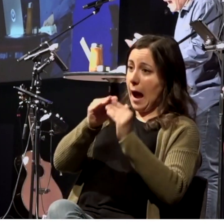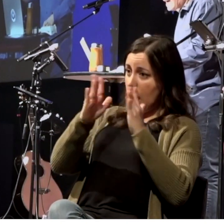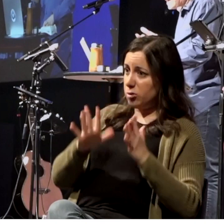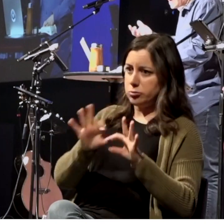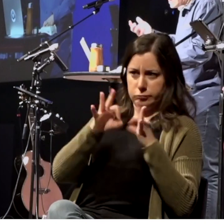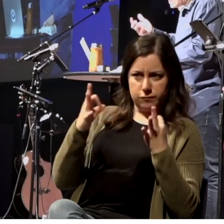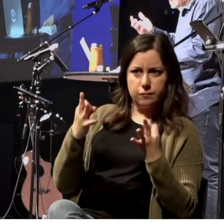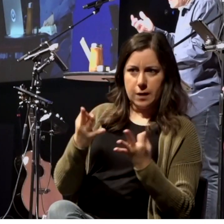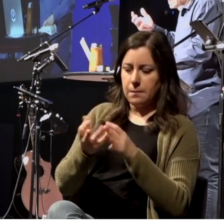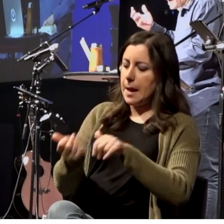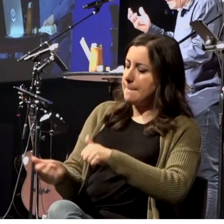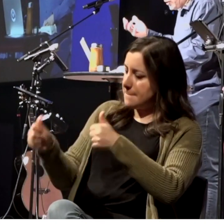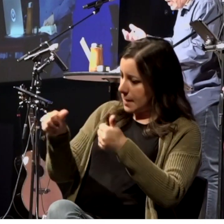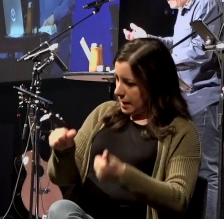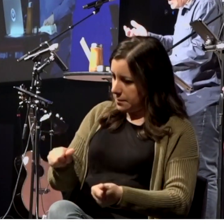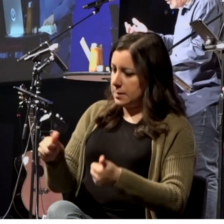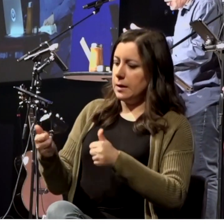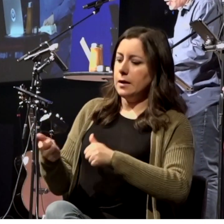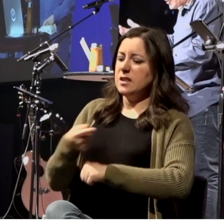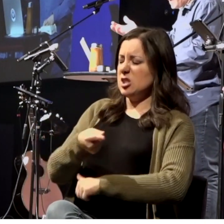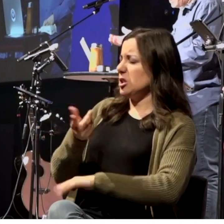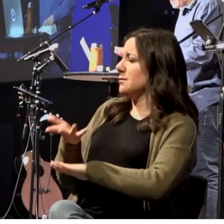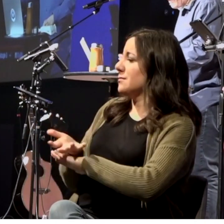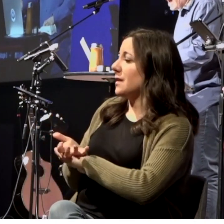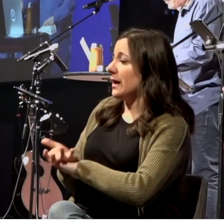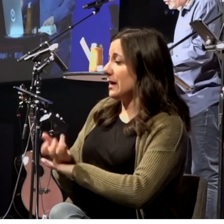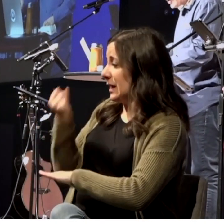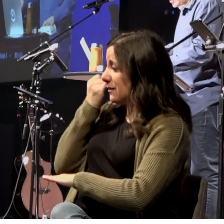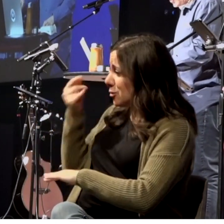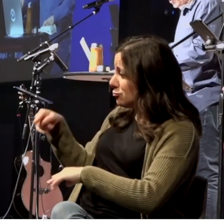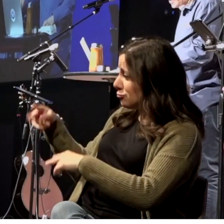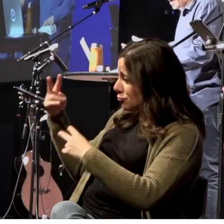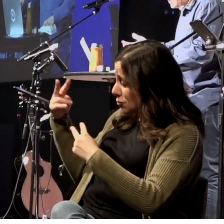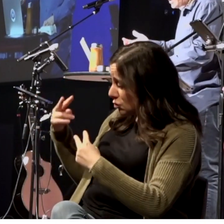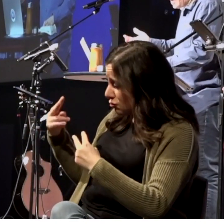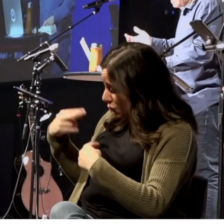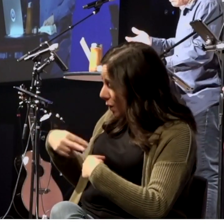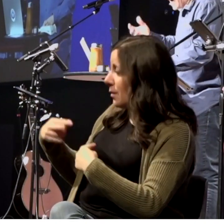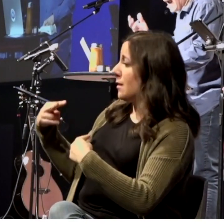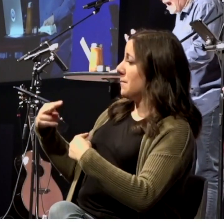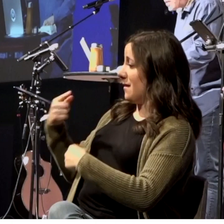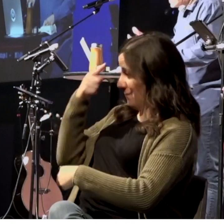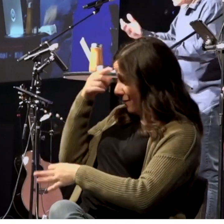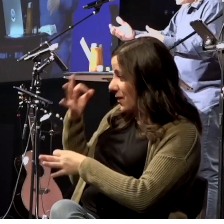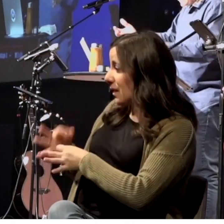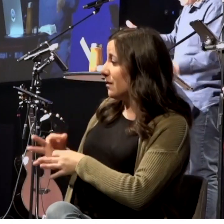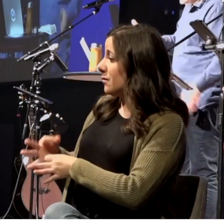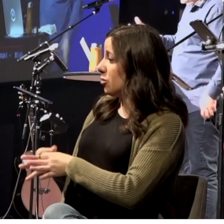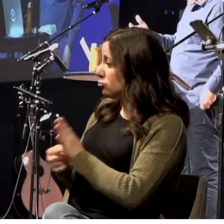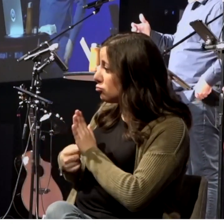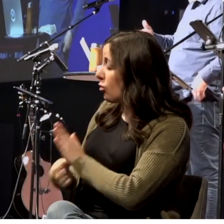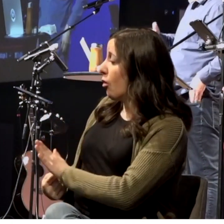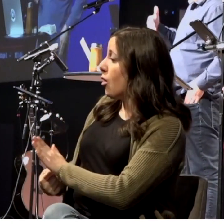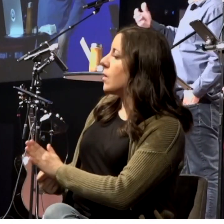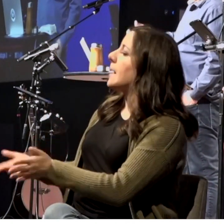begged us saying, if you have judged me to be faithful to the Lord, come to my house and stay. And so she